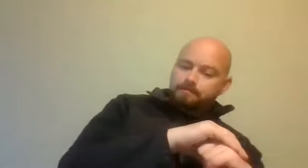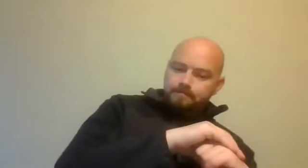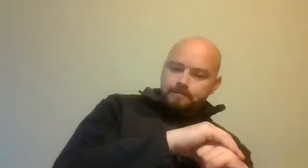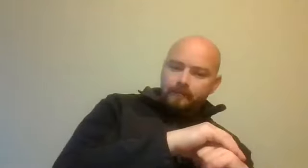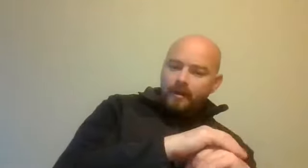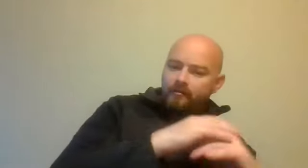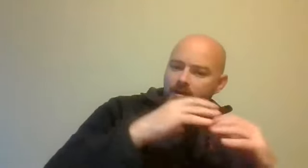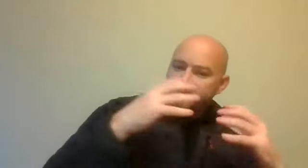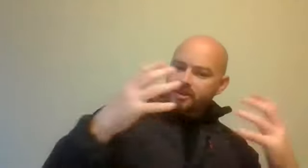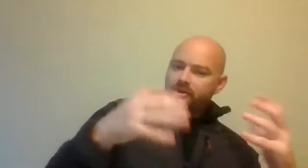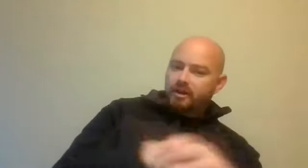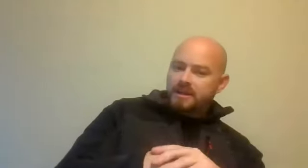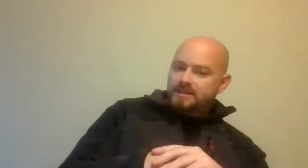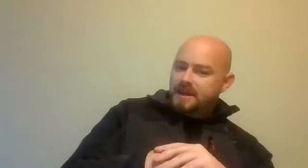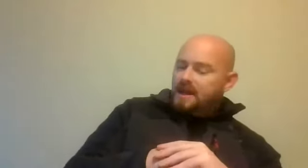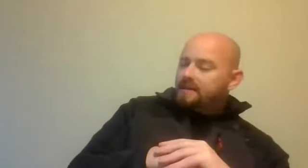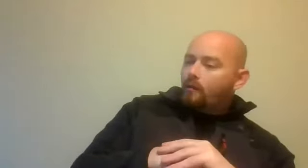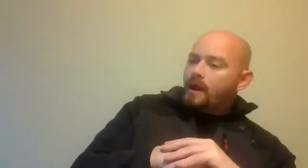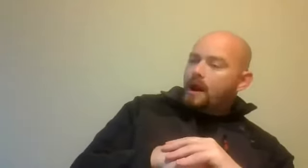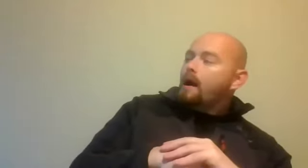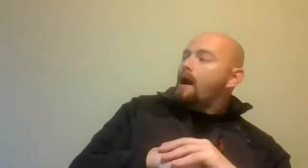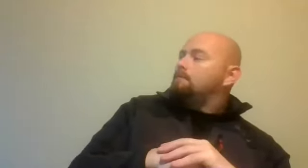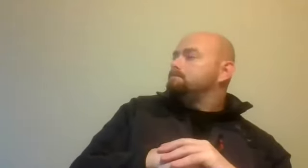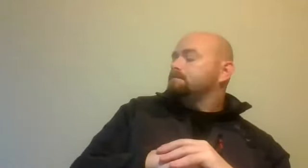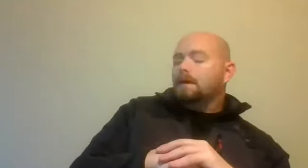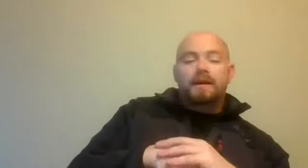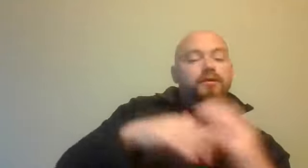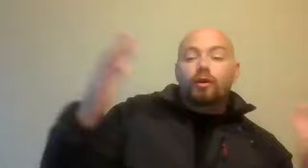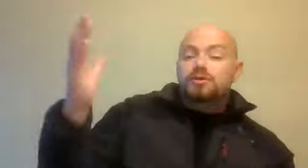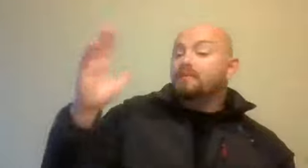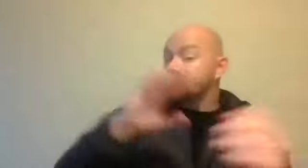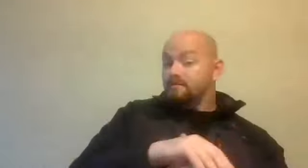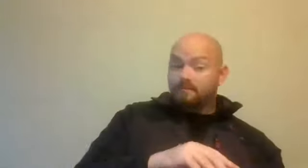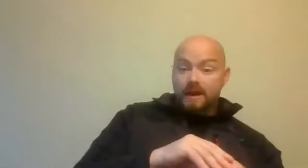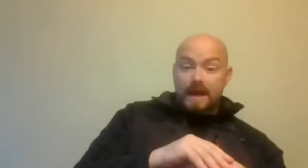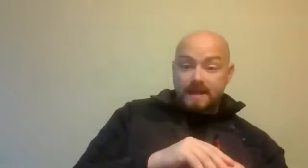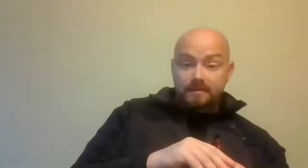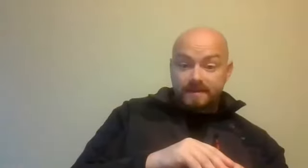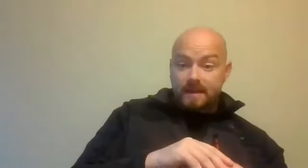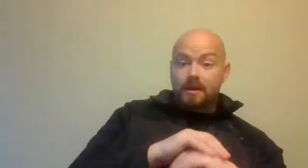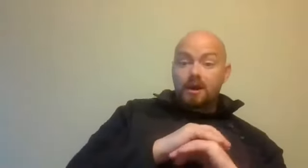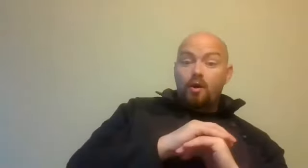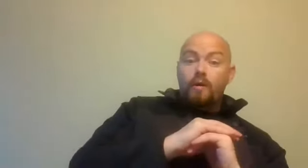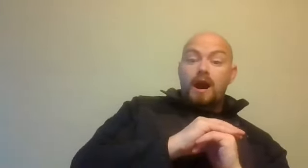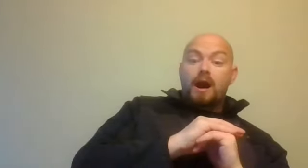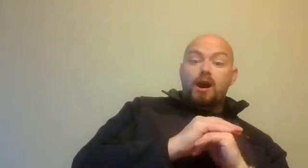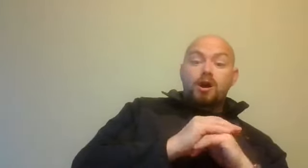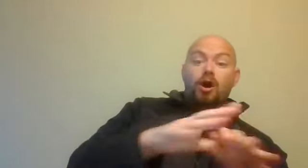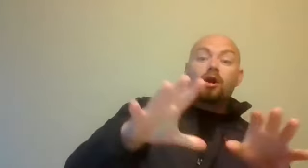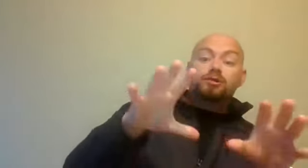from a security context that we are, I'll give a door supervision example, for example, we are called